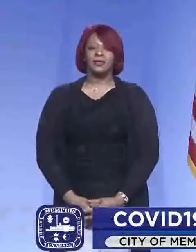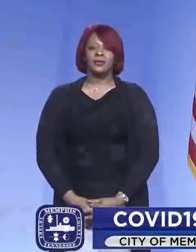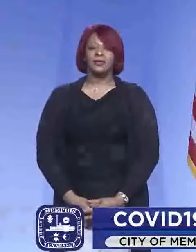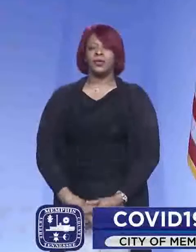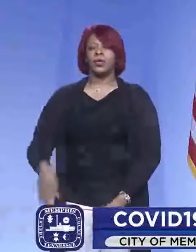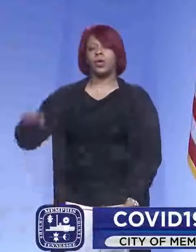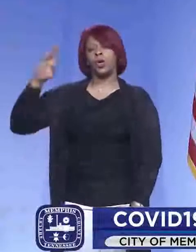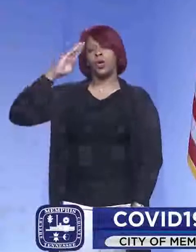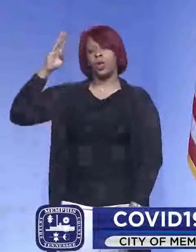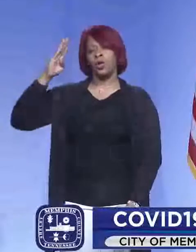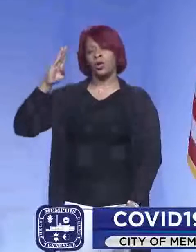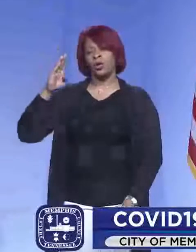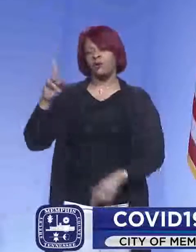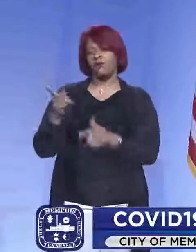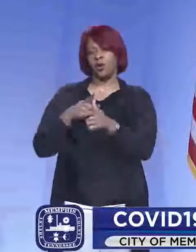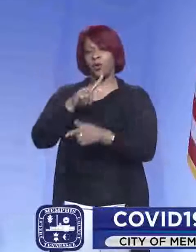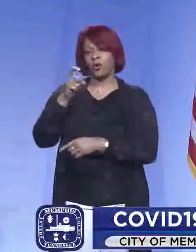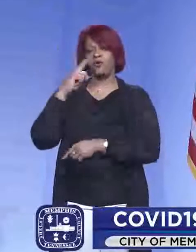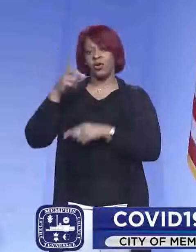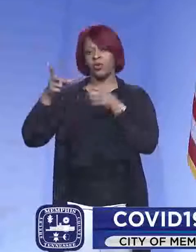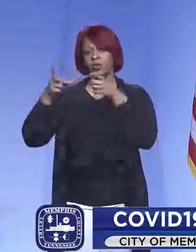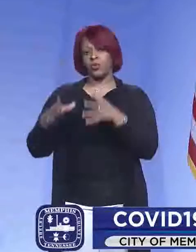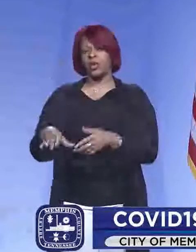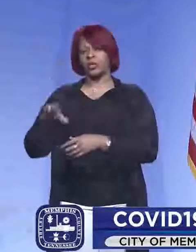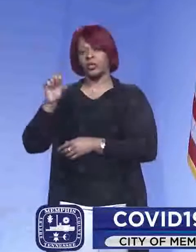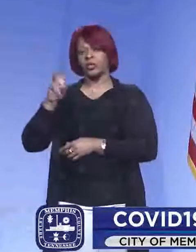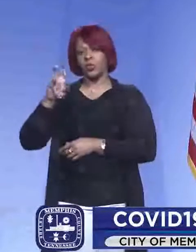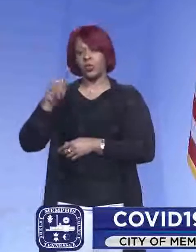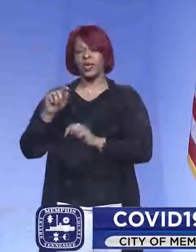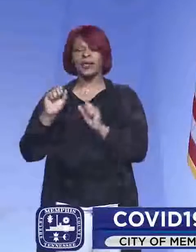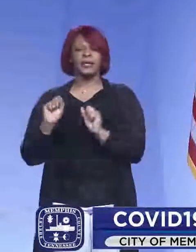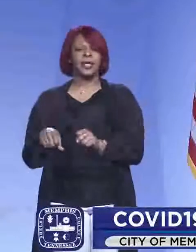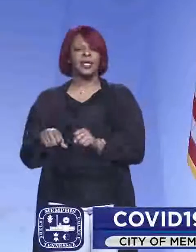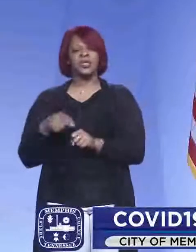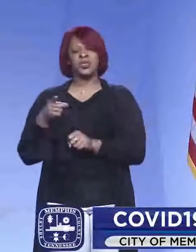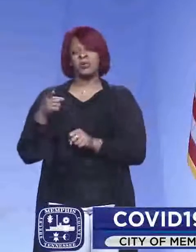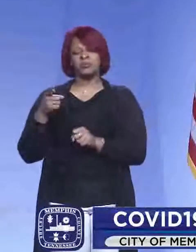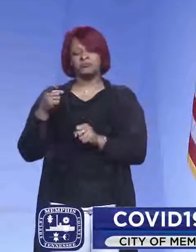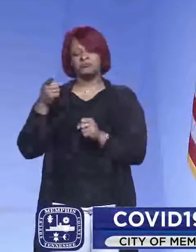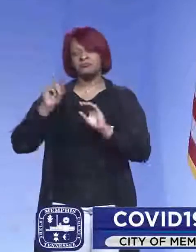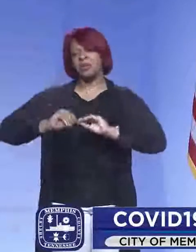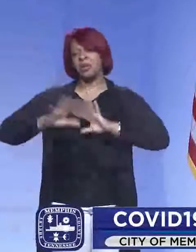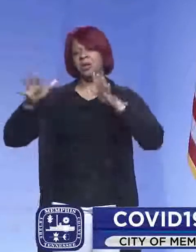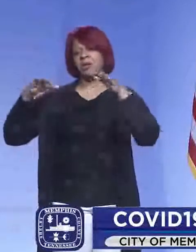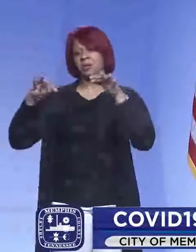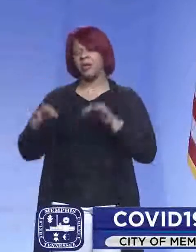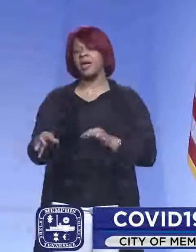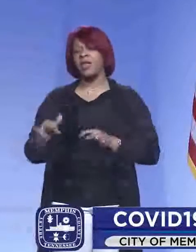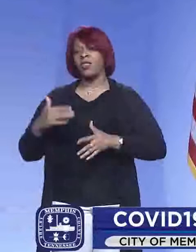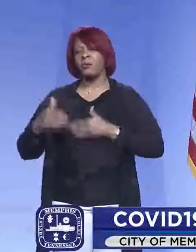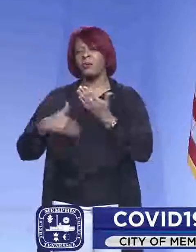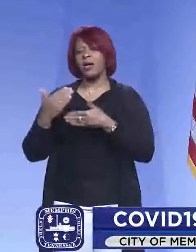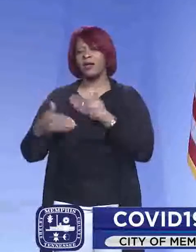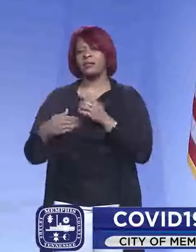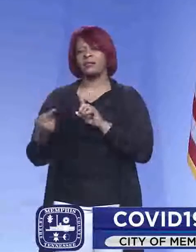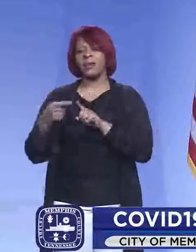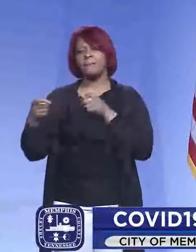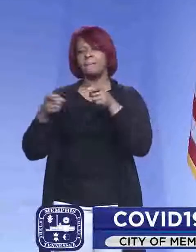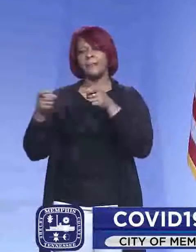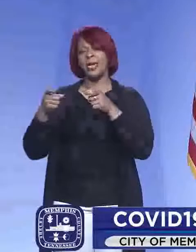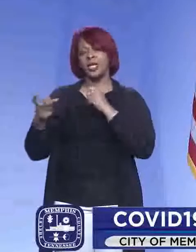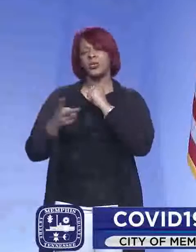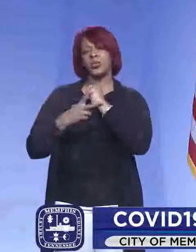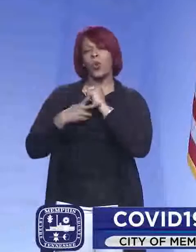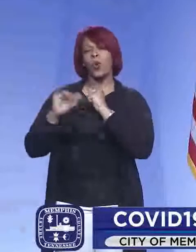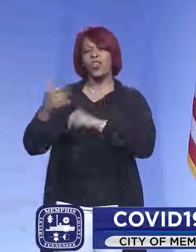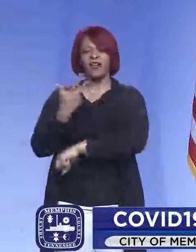Hello, my question, my first question is for director sweat. Uh, could you just enlighten us more on the process behind managing and storing the